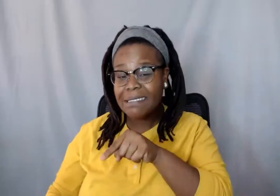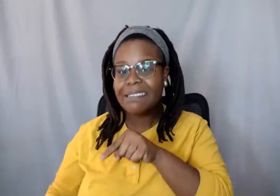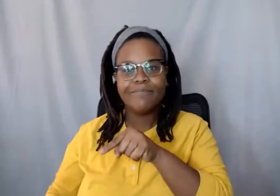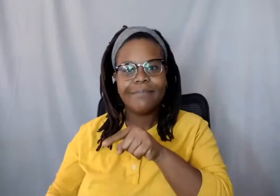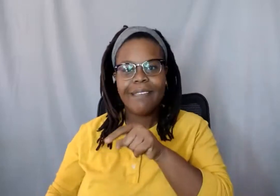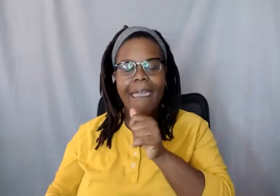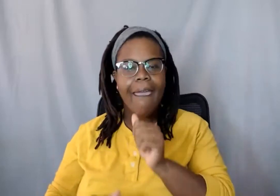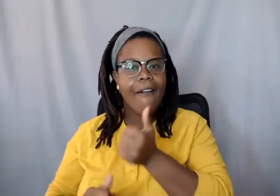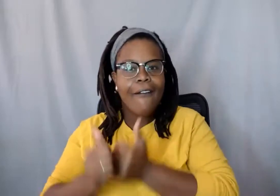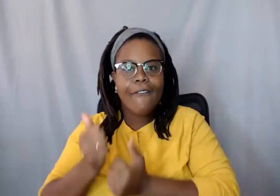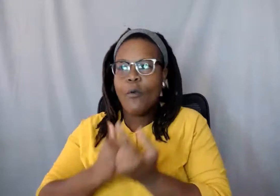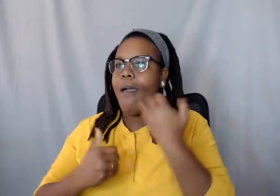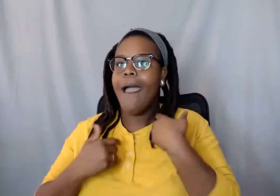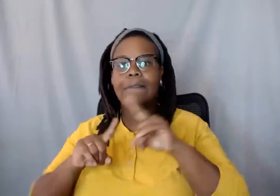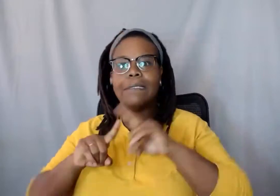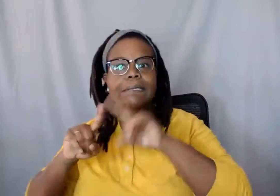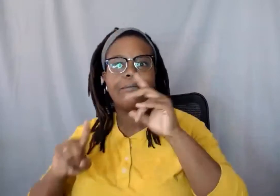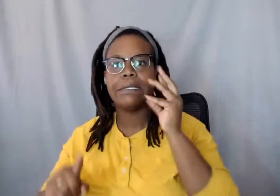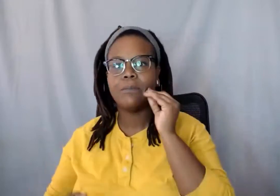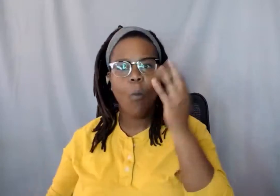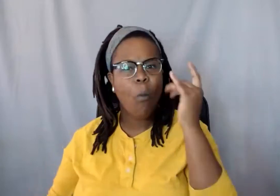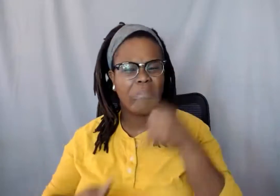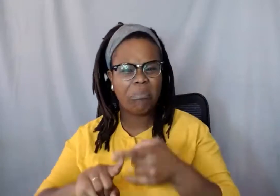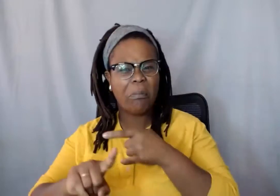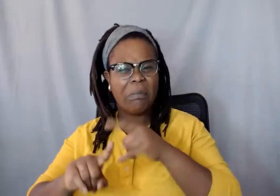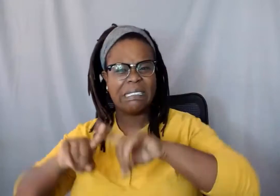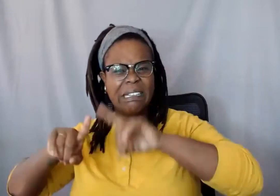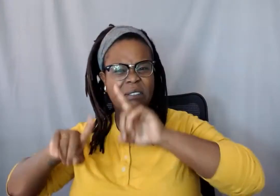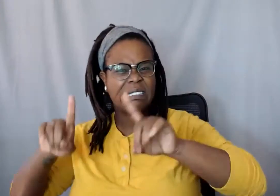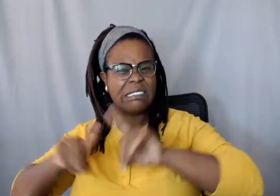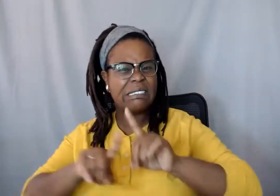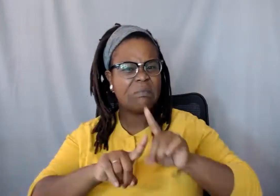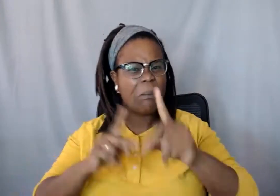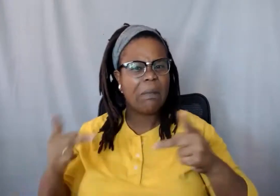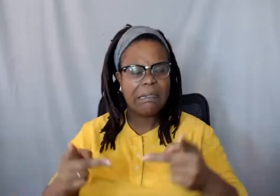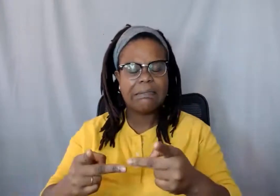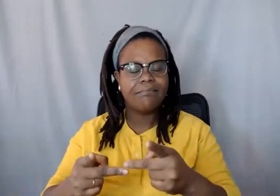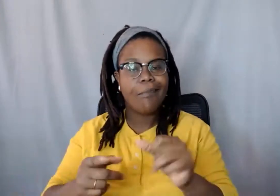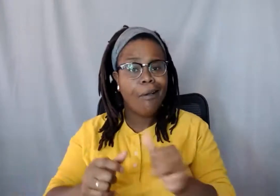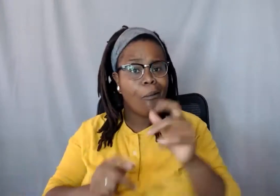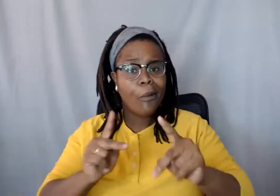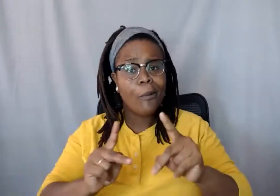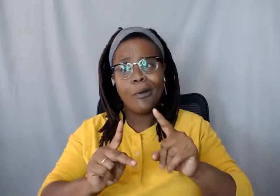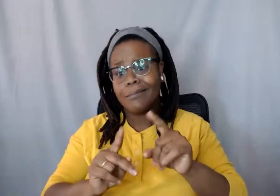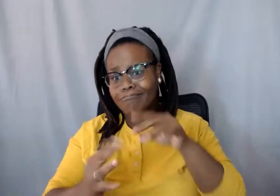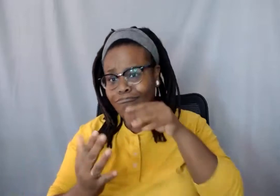different experiences, because they've come from different places, and everyone is studying a lot of different things. Like RIT might be